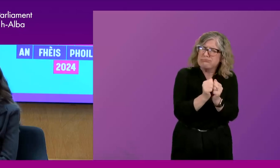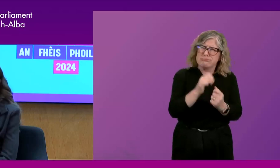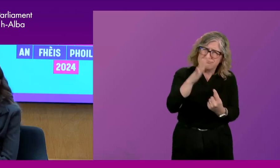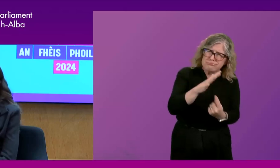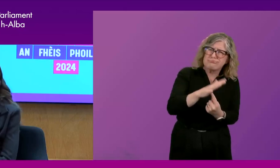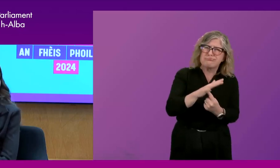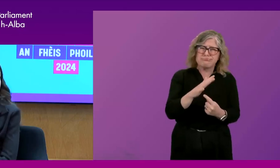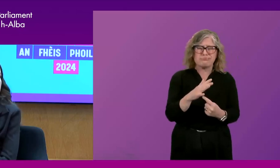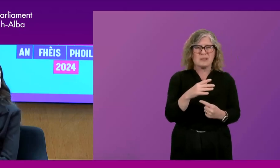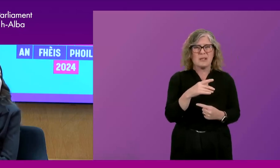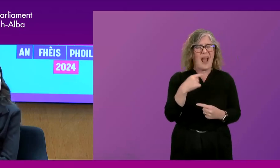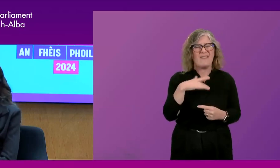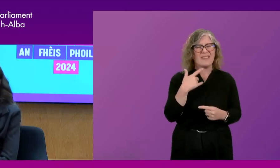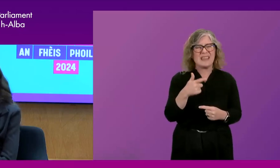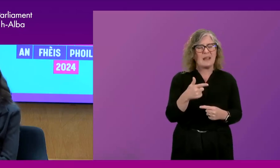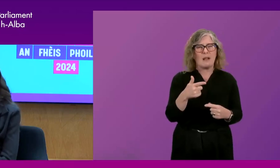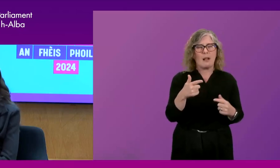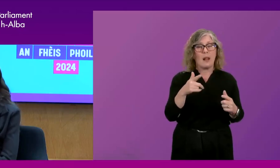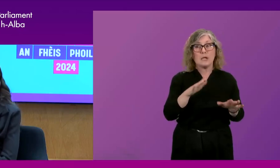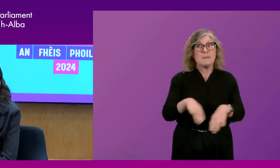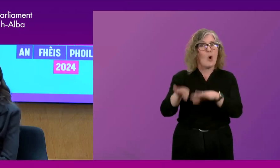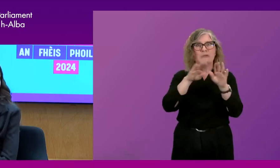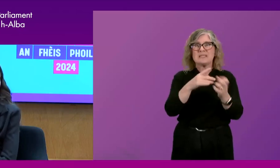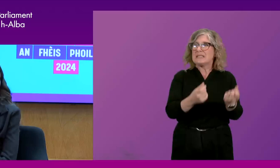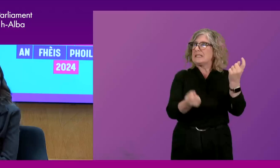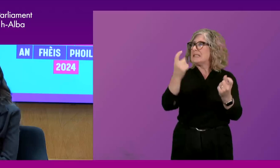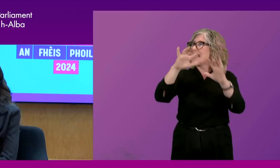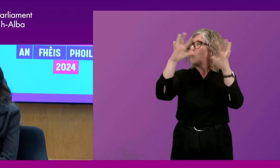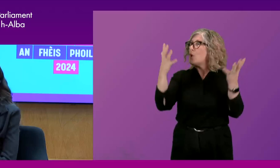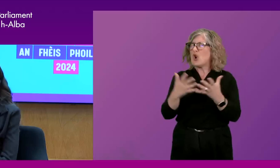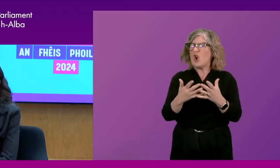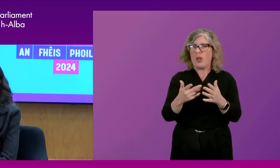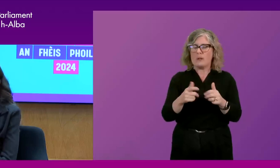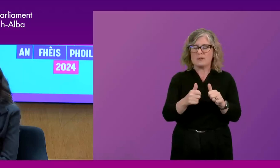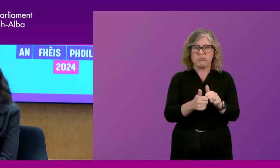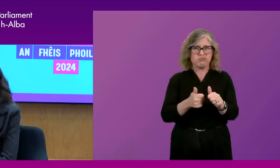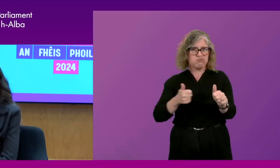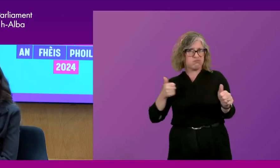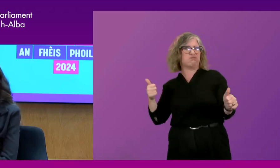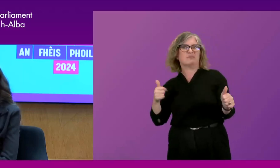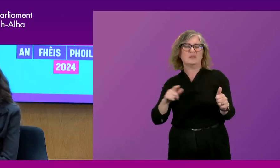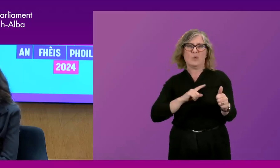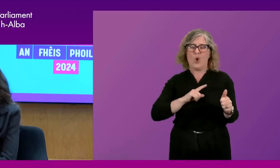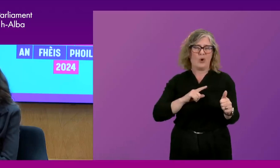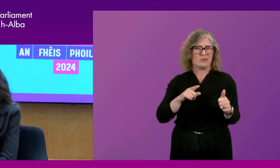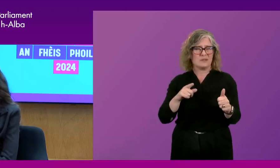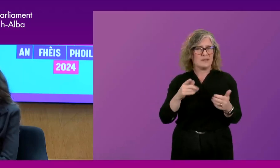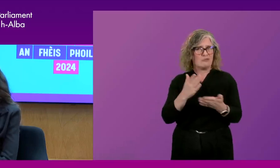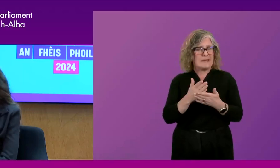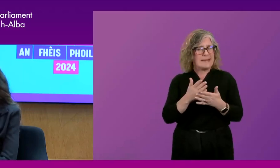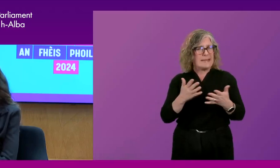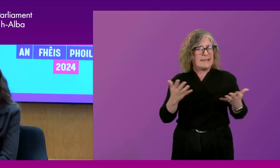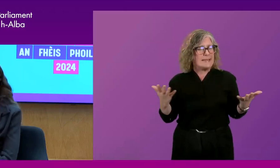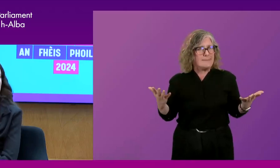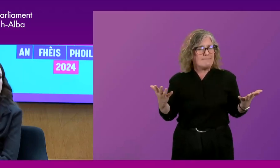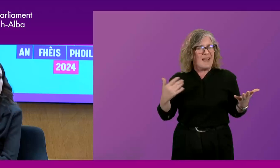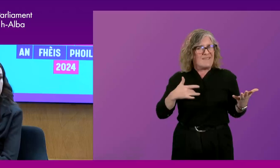years a massive backsliding in democracies across the world. And I don't think we quite appreciate just